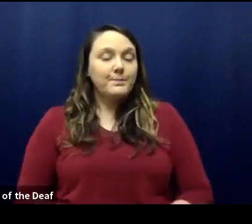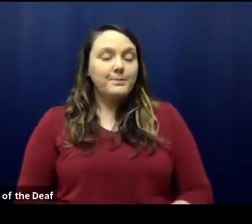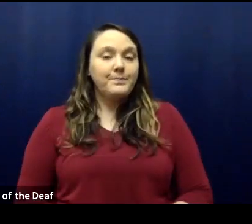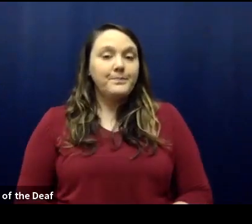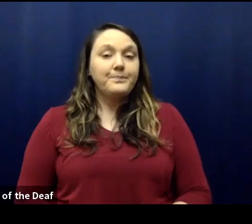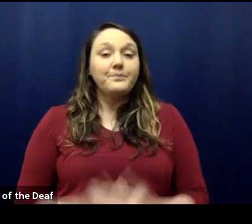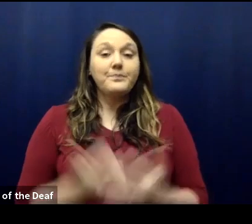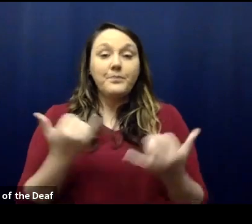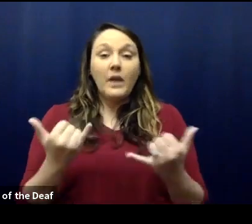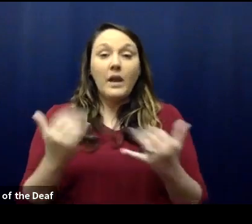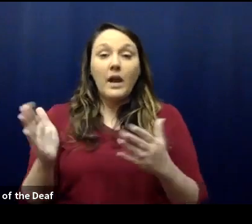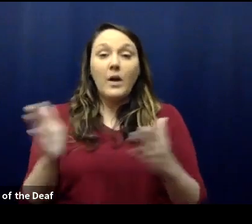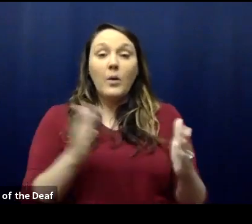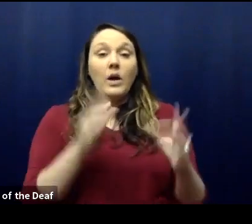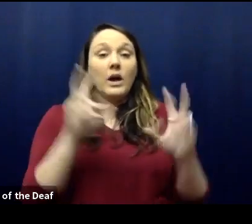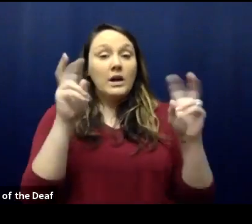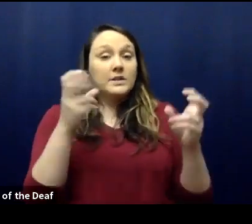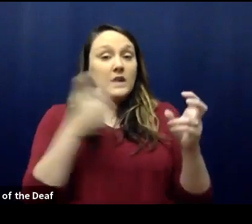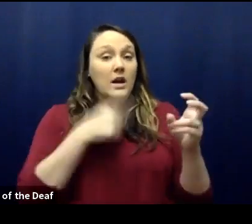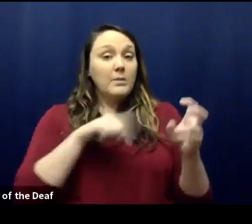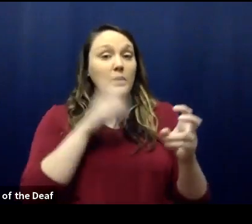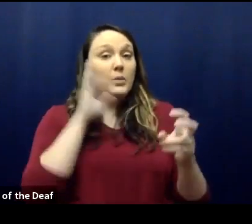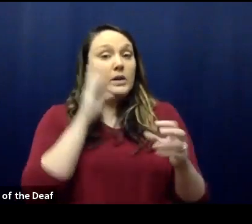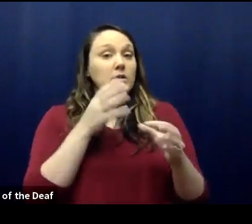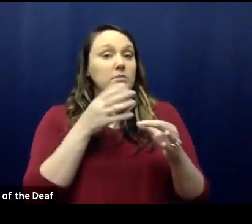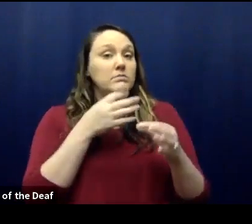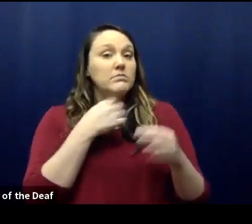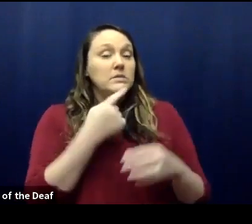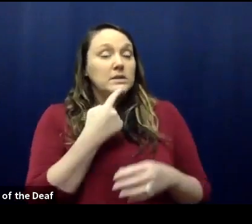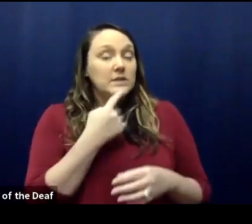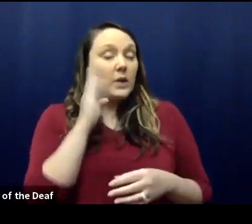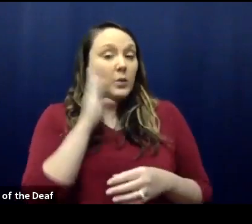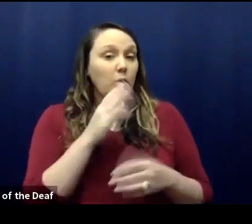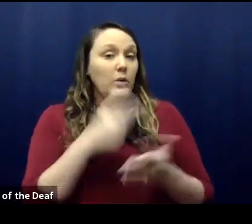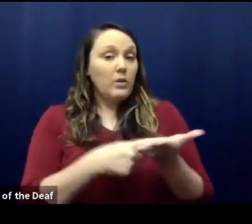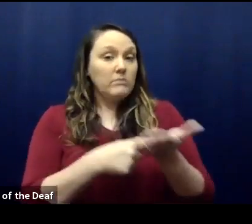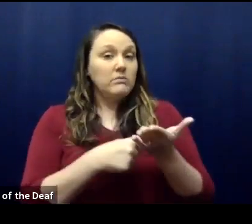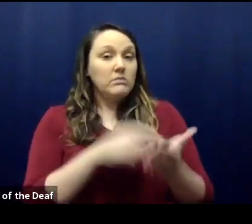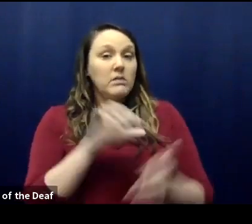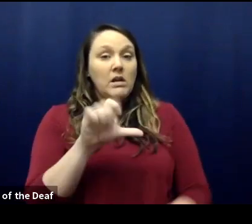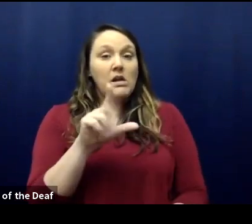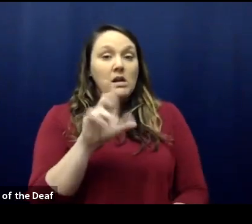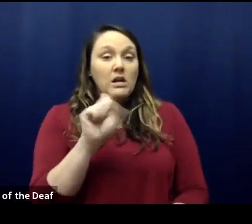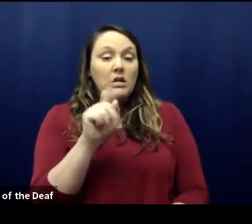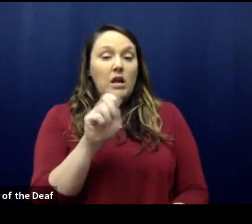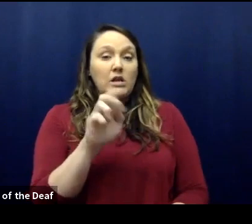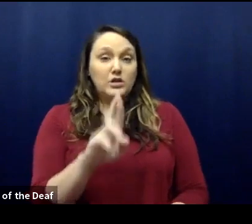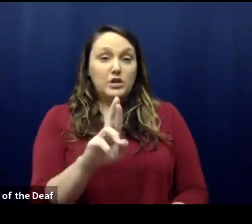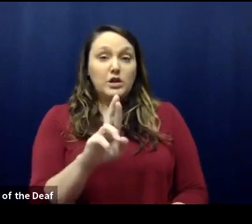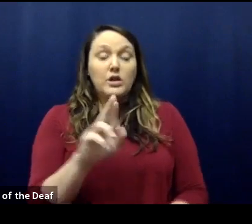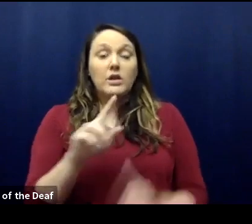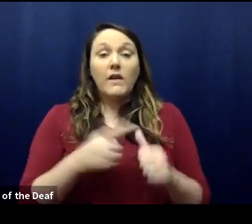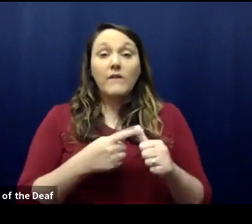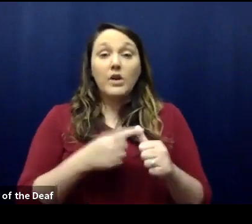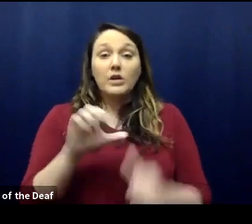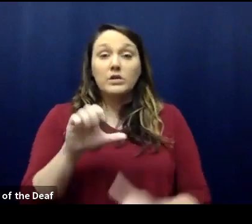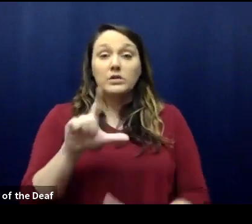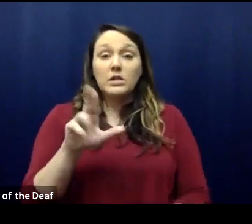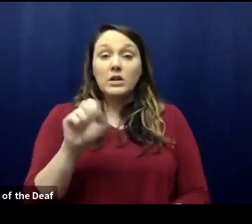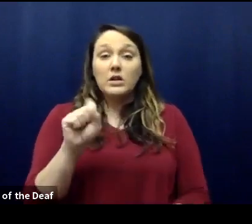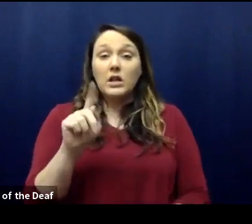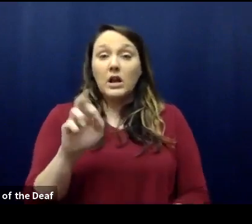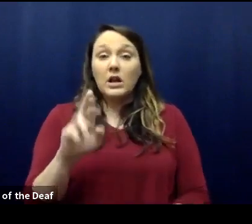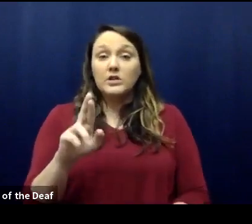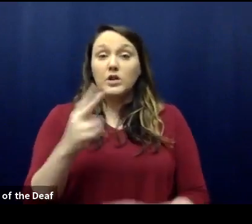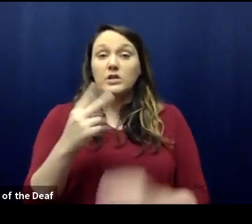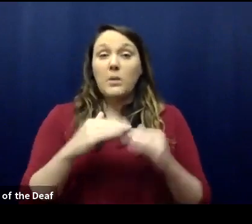Now we'd like to move to a topic we said we discussed today, and that's clusters. First, the cluster is defined as two